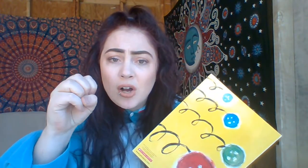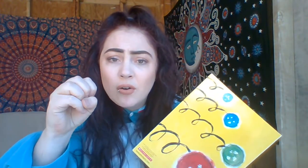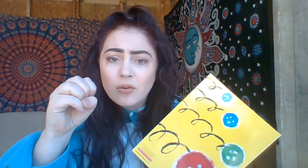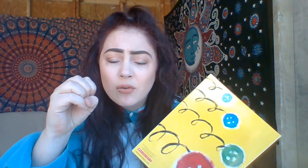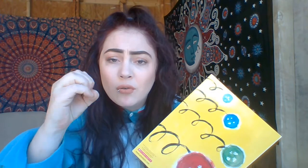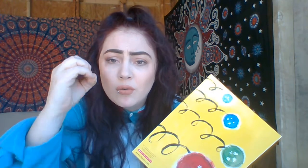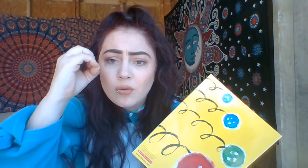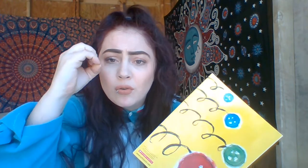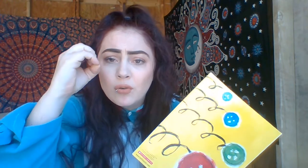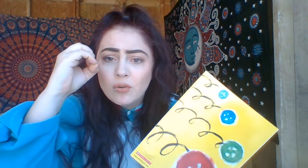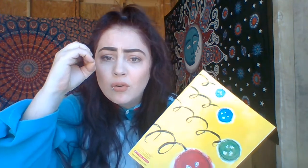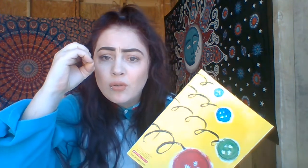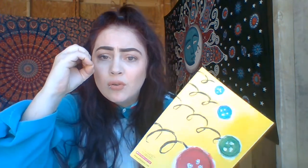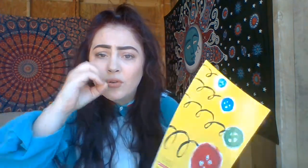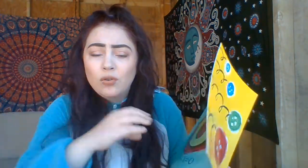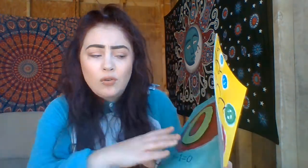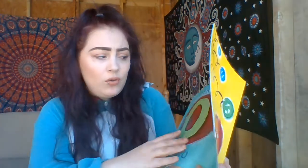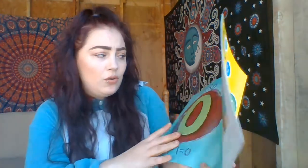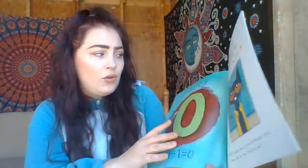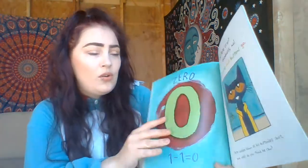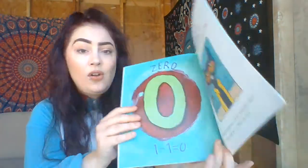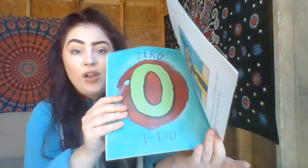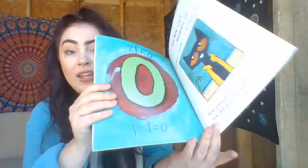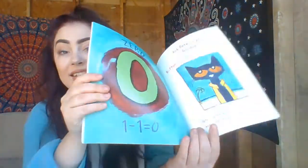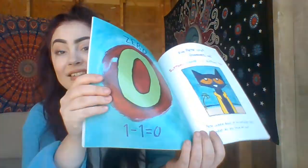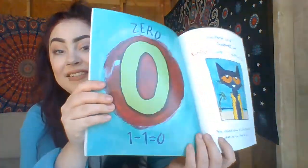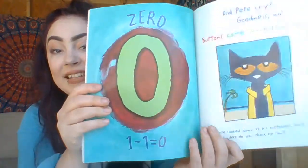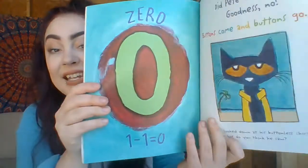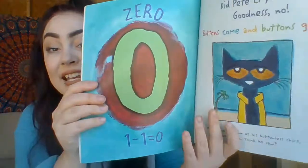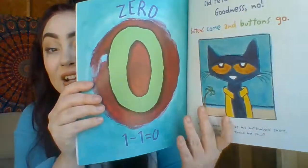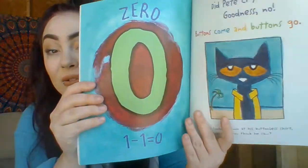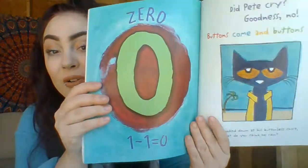So zero.